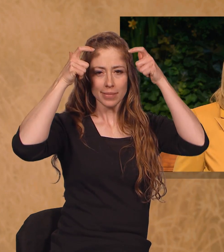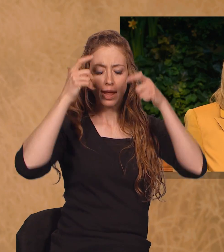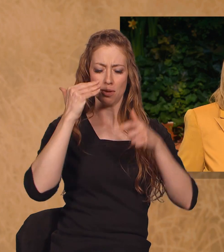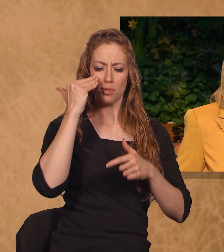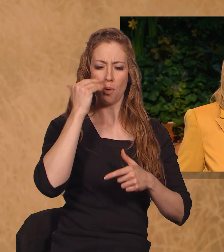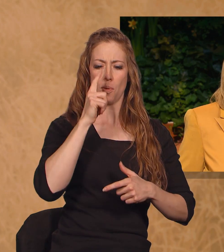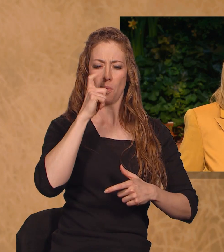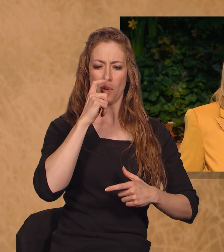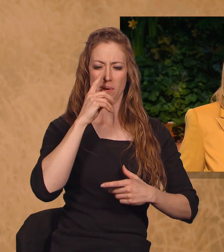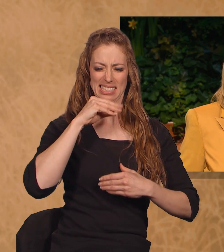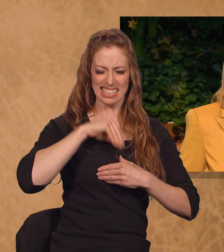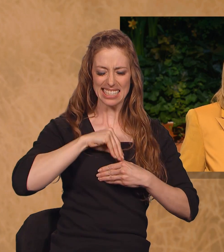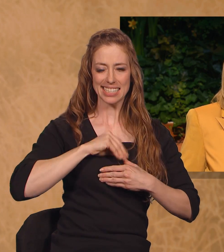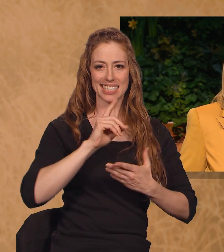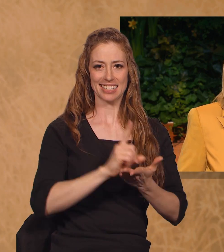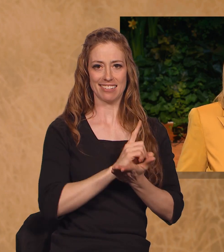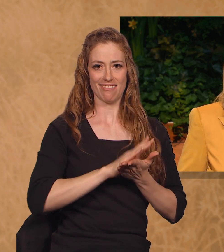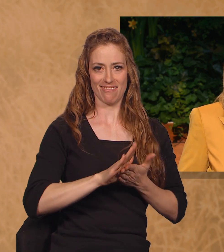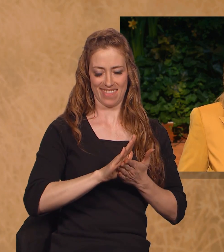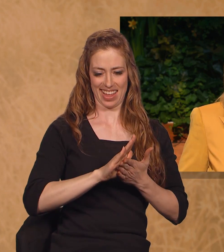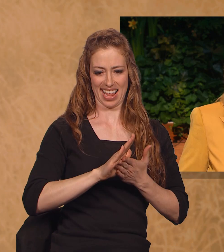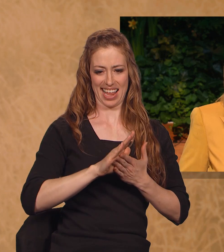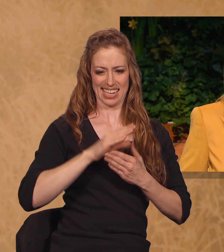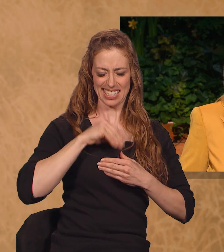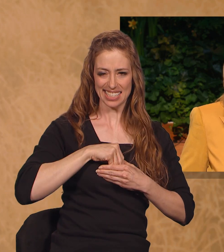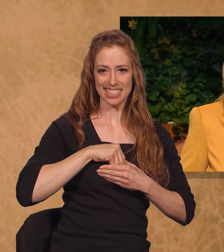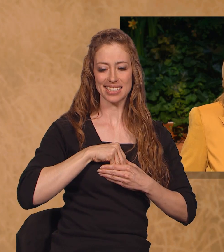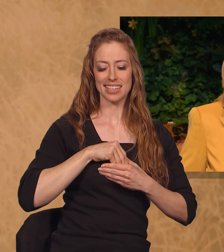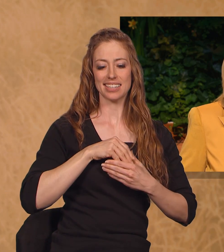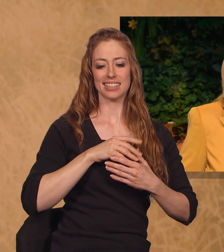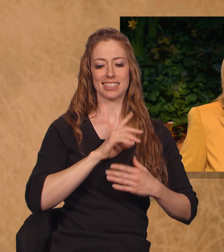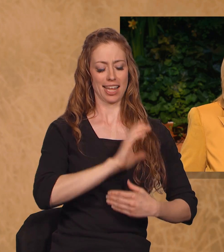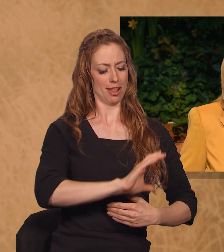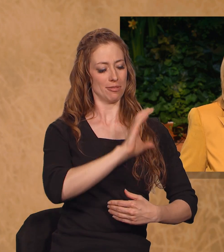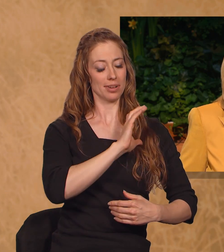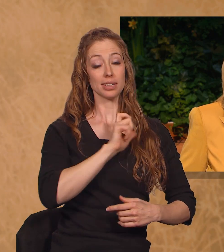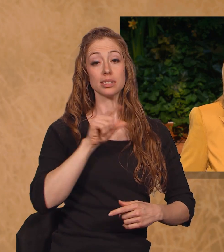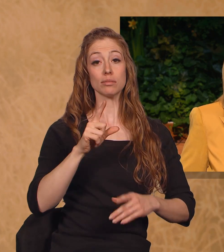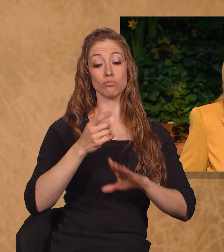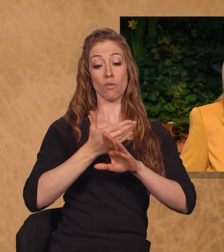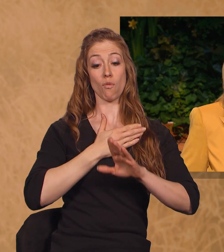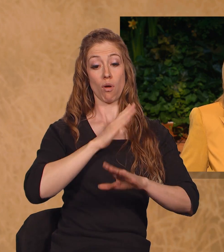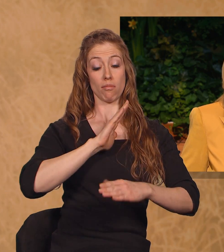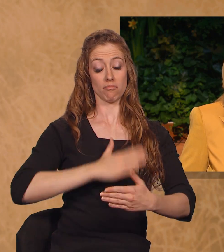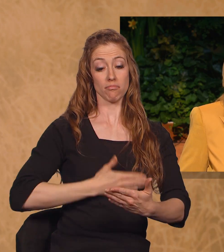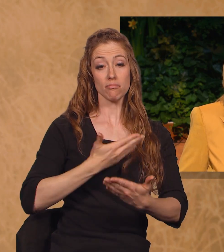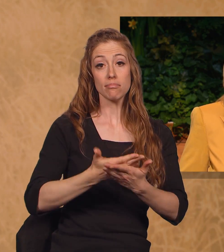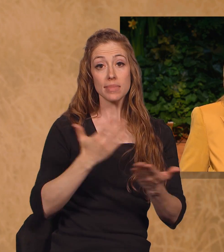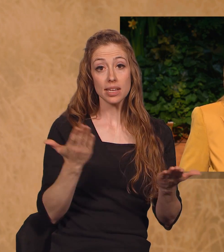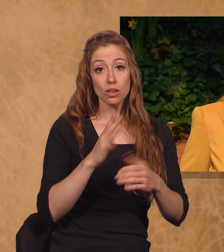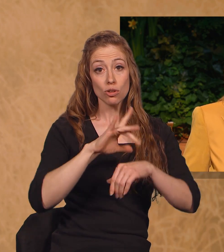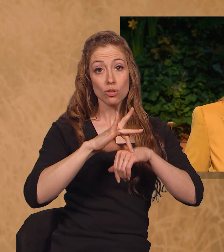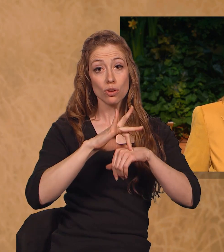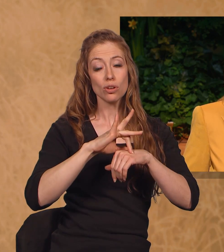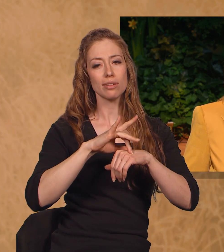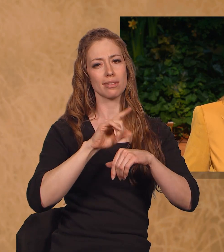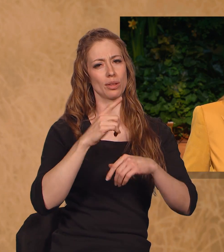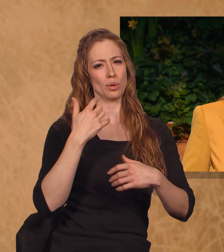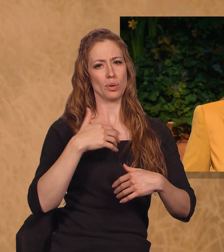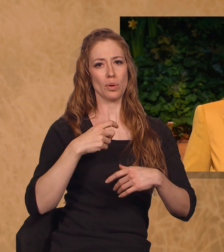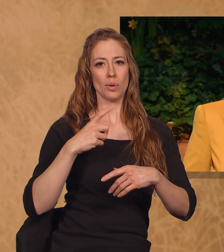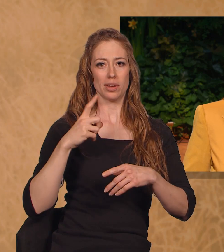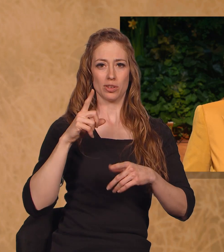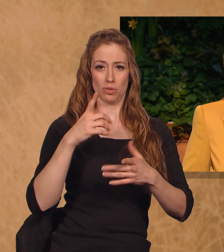divine identity and destiny. You distinguished yourselves in the premortal existence. Your lineage carries with it